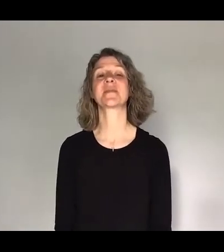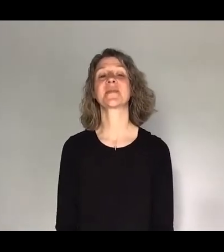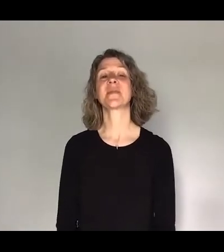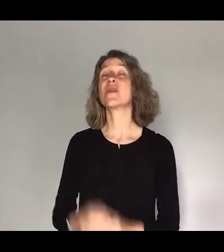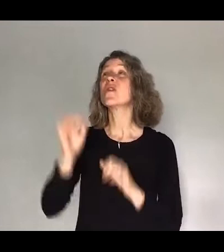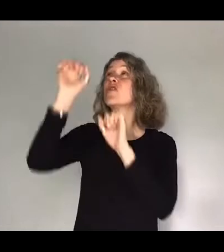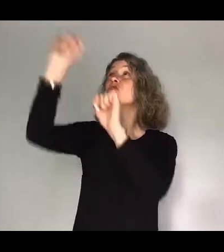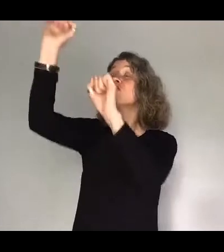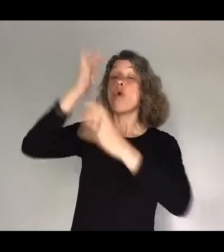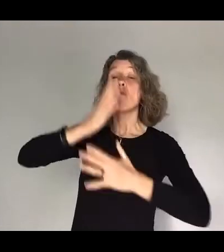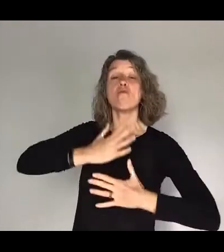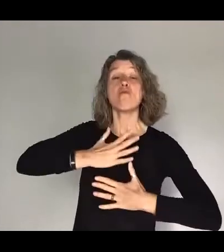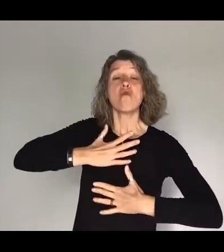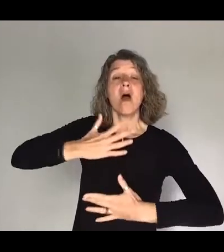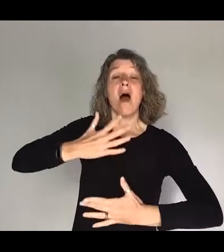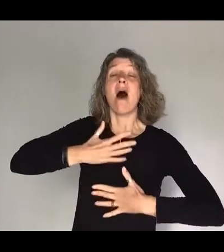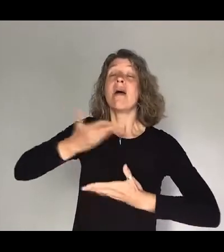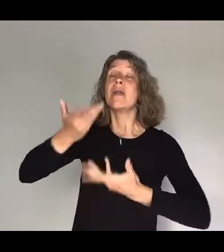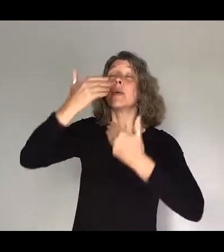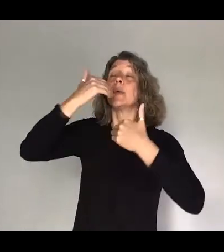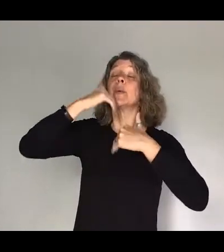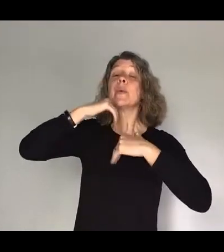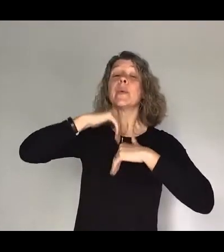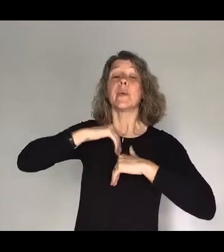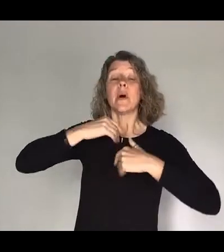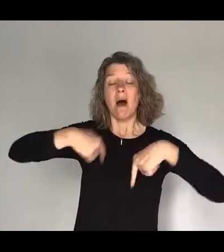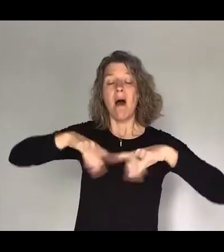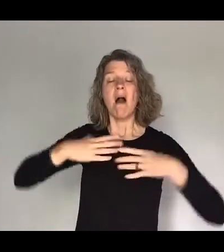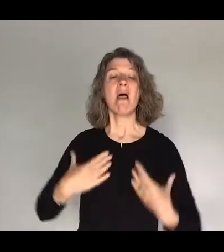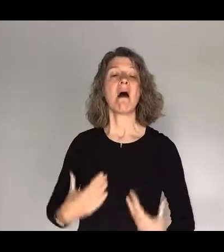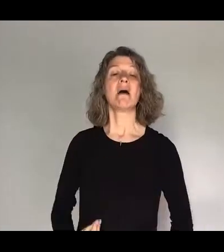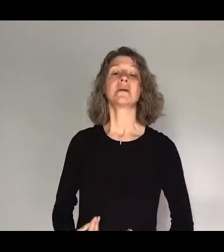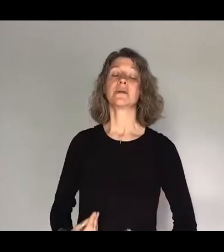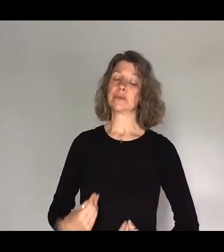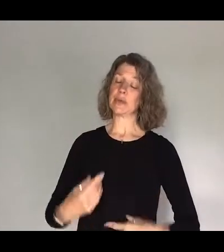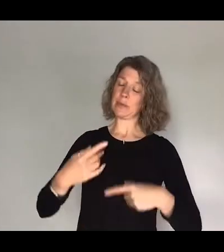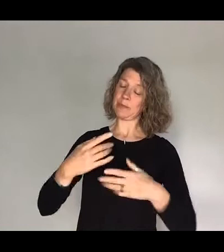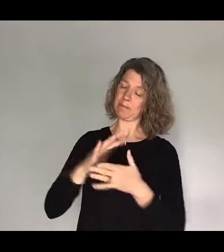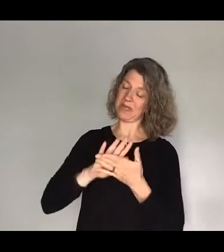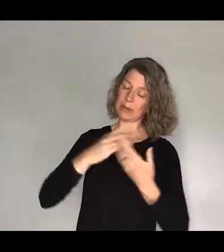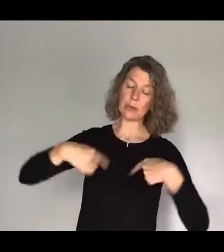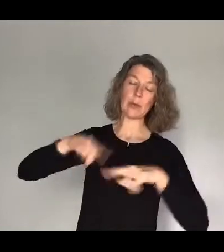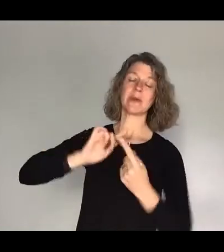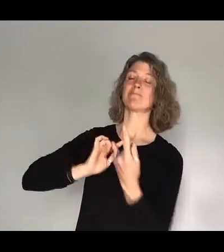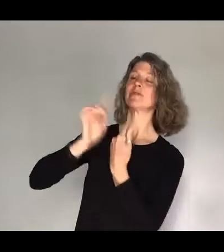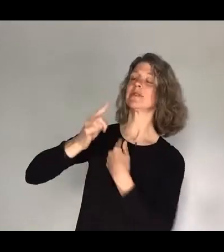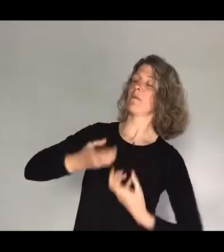your breath in our lungs, so we pour out our praise,